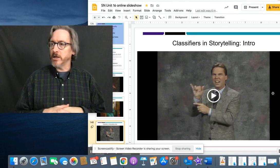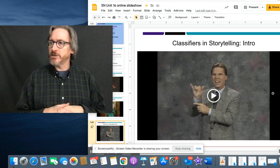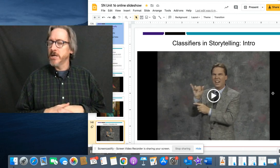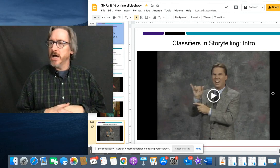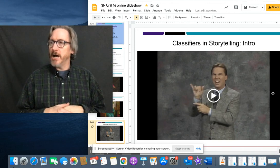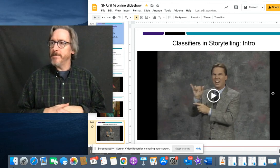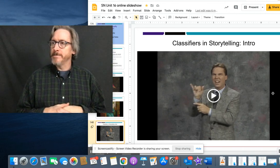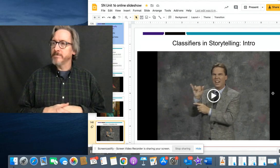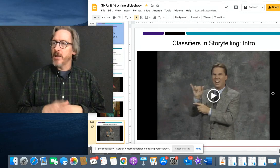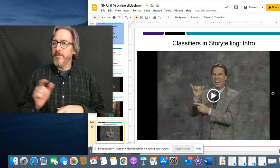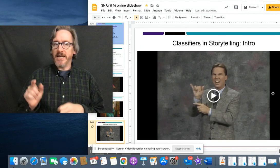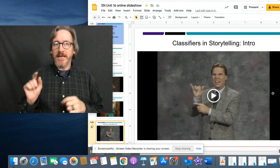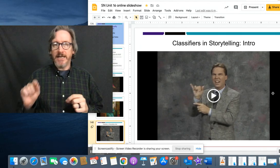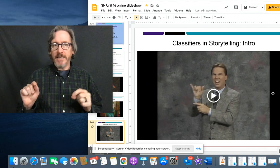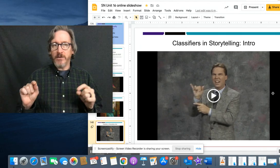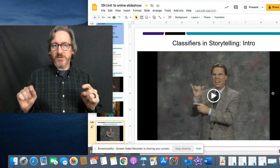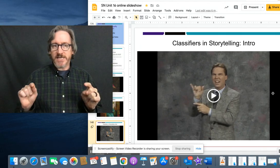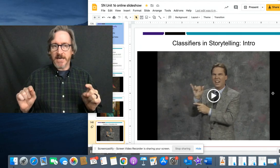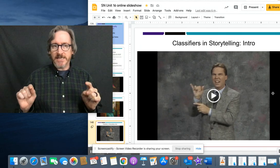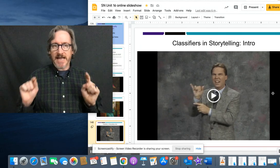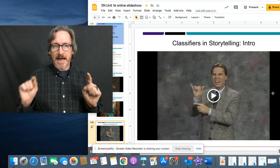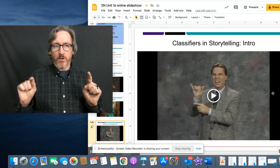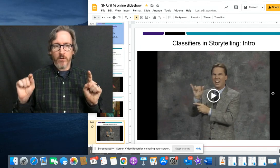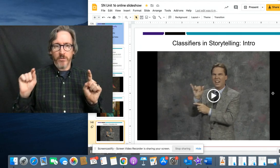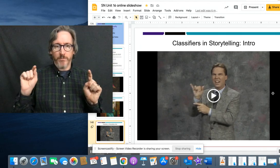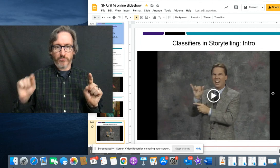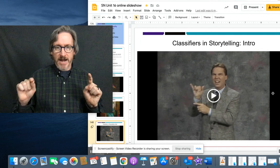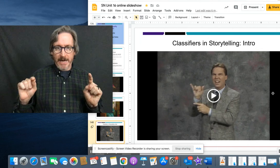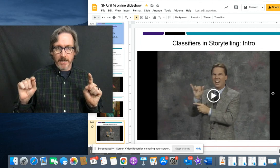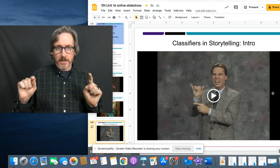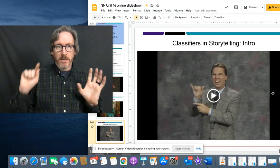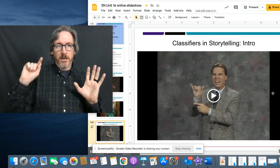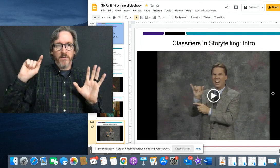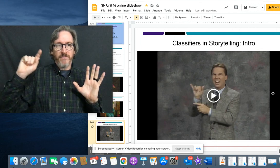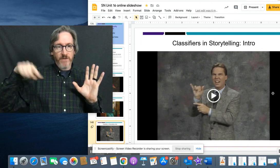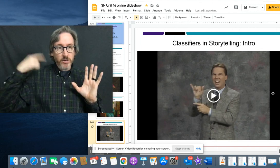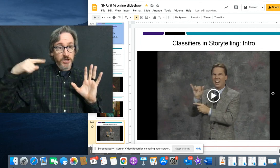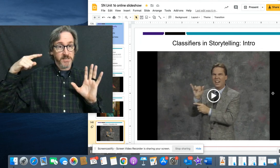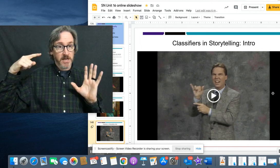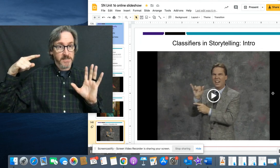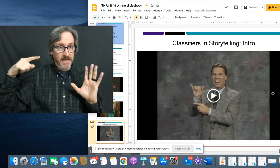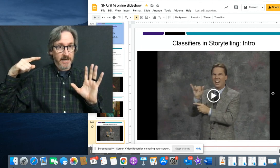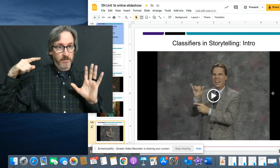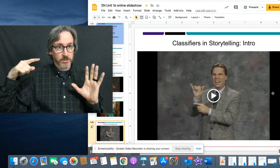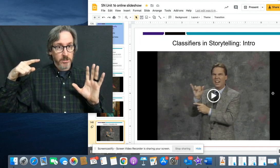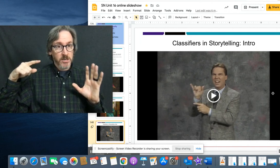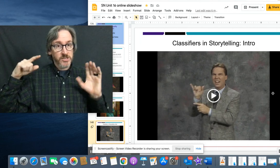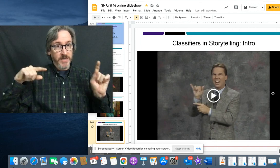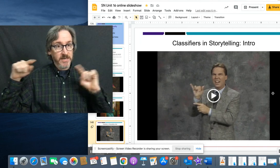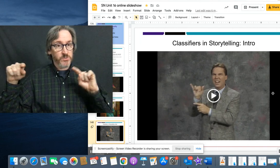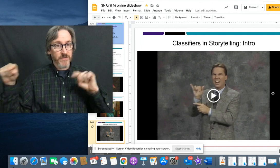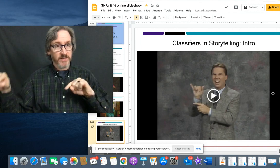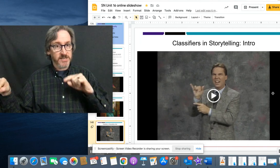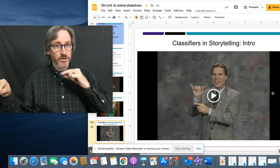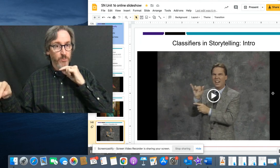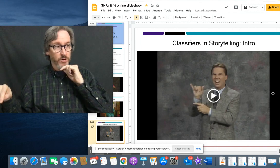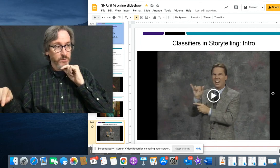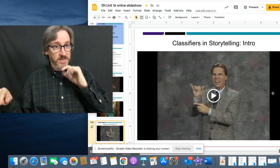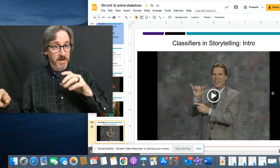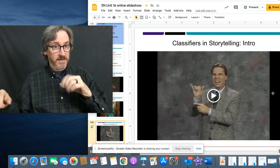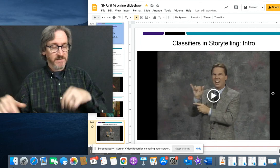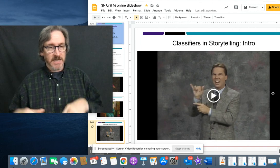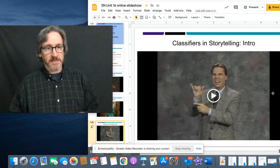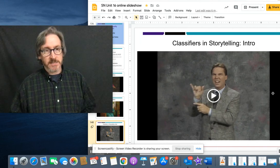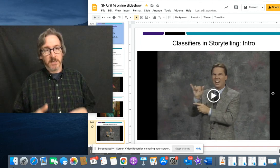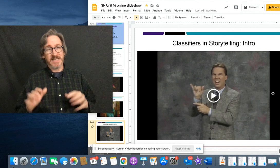in college. But he studies how the brain functions on sign language. So he and his wife, Alyssa Newport,